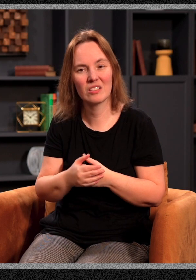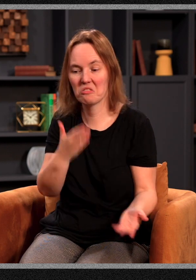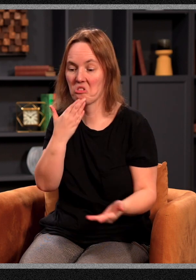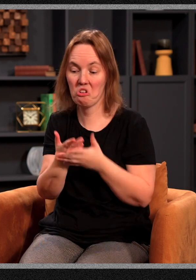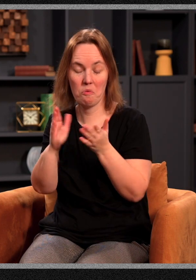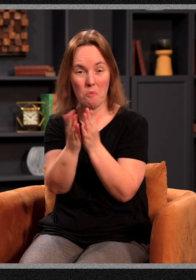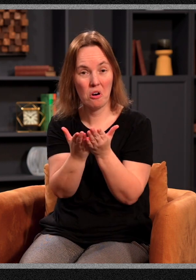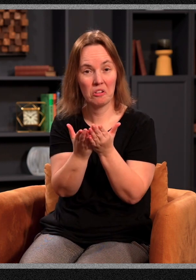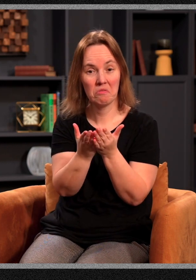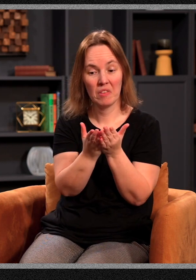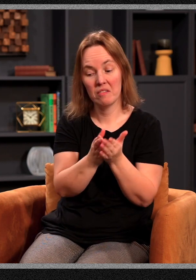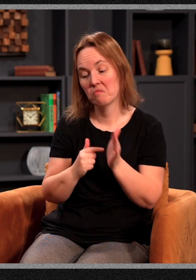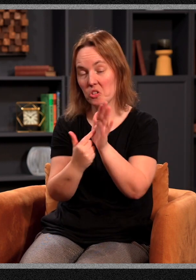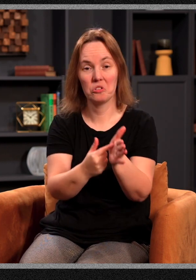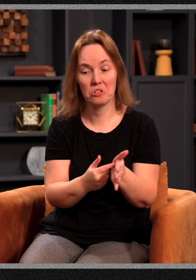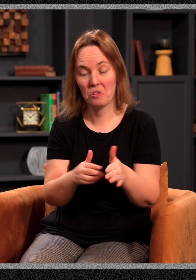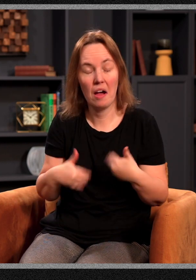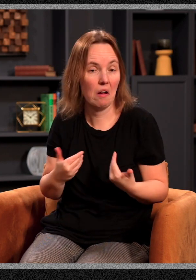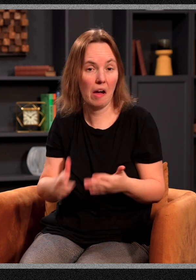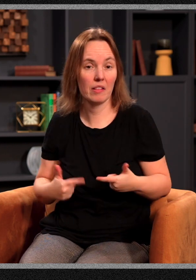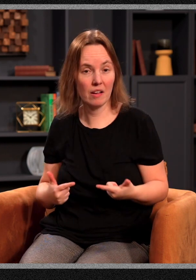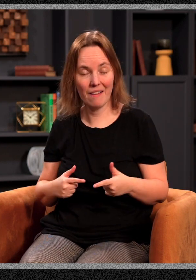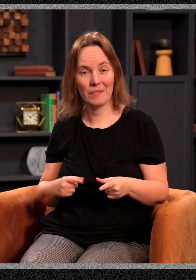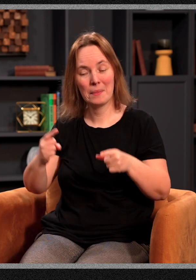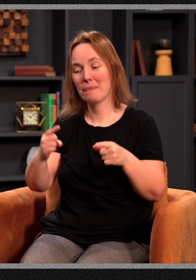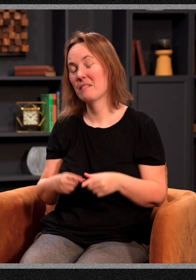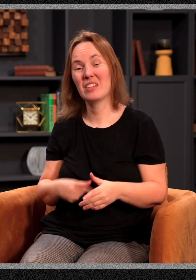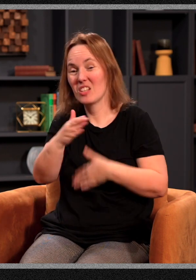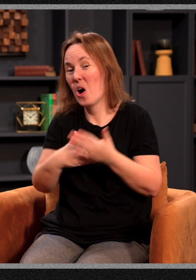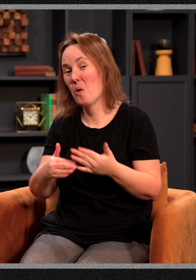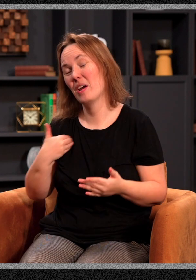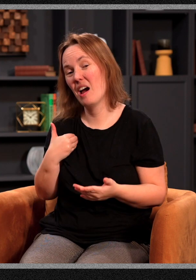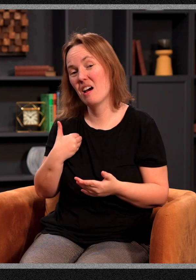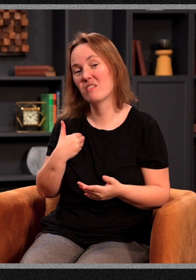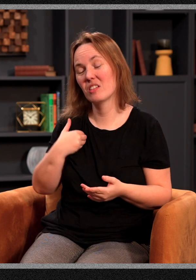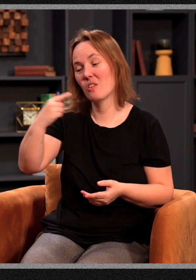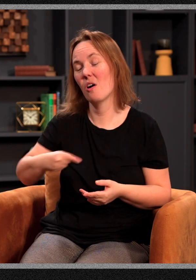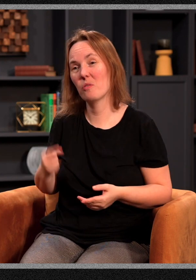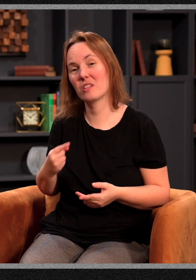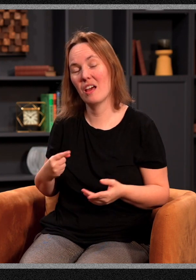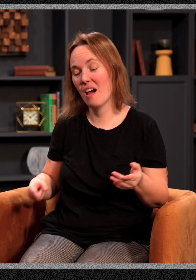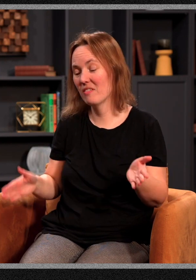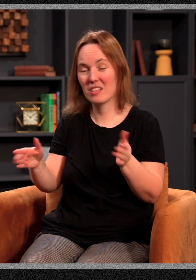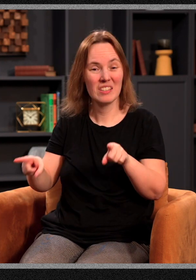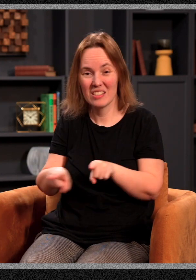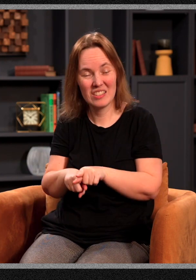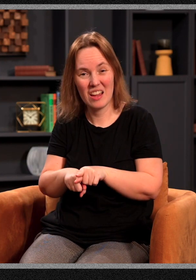It's just a good book that shows you the way that you should live. But if that's all we have, Paul says, then you're always going to have the same frustration